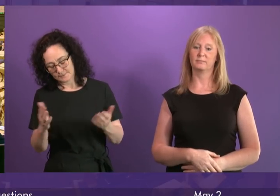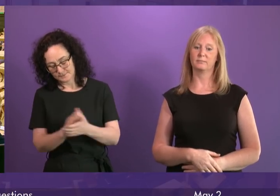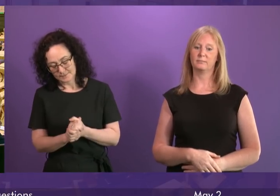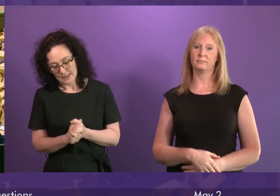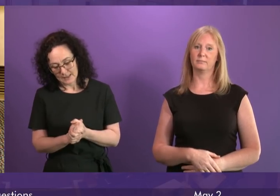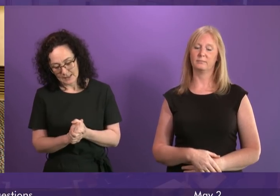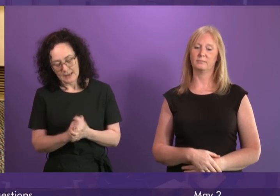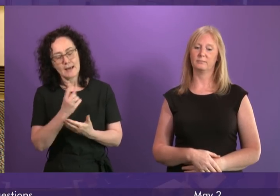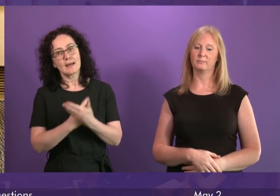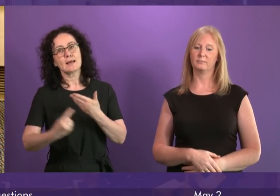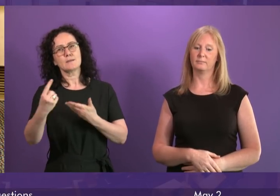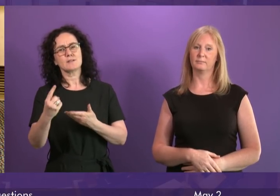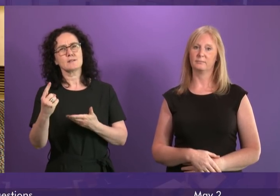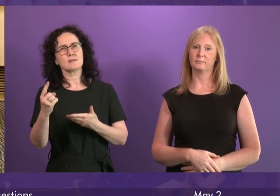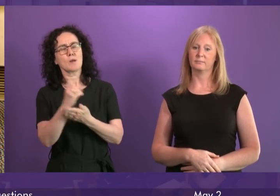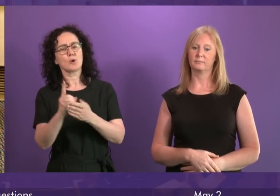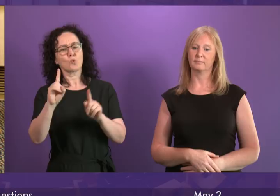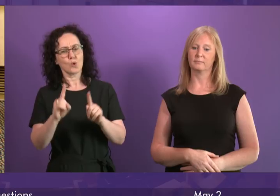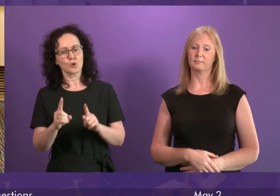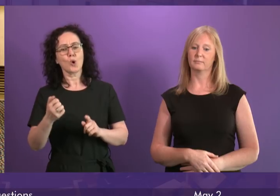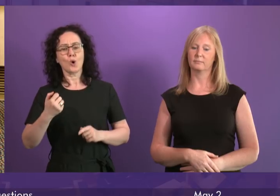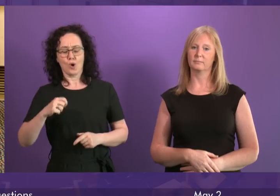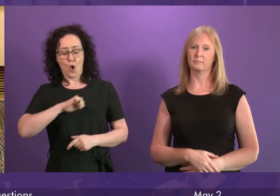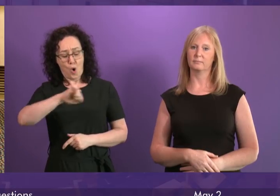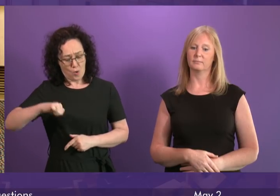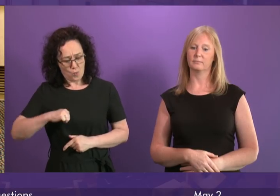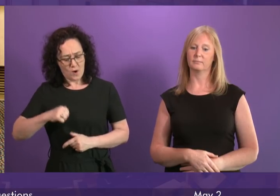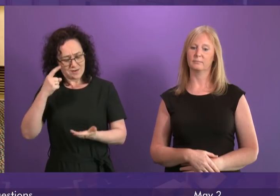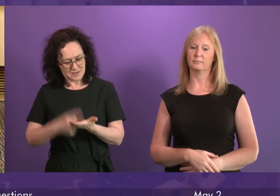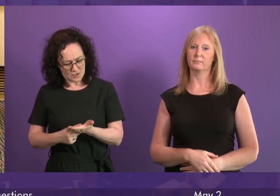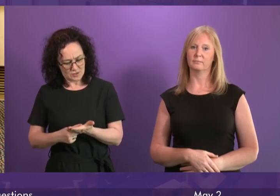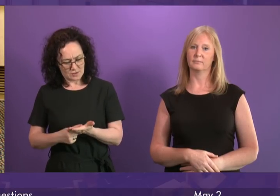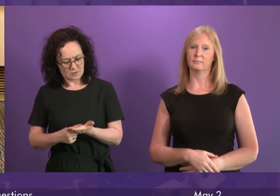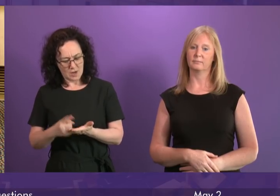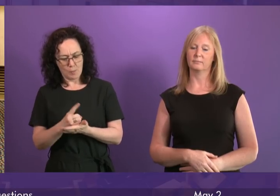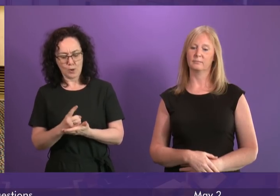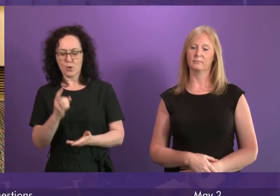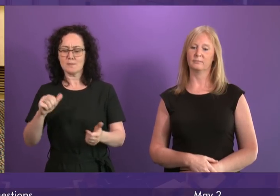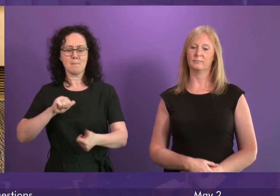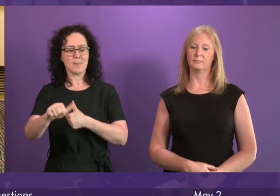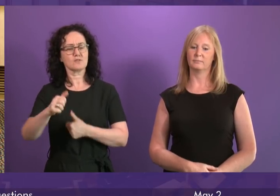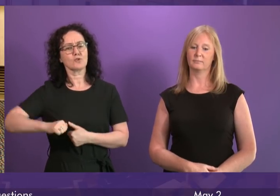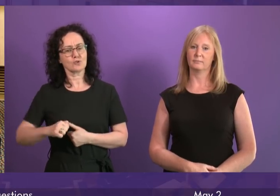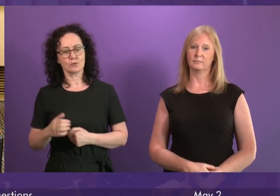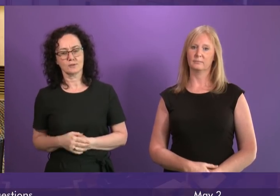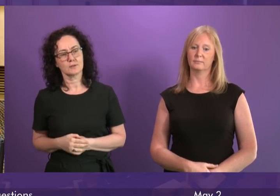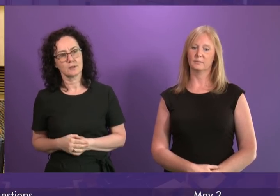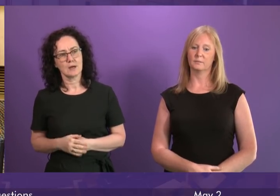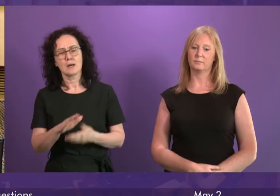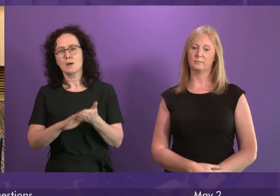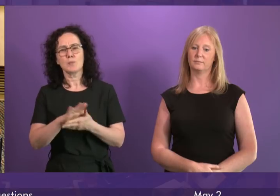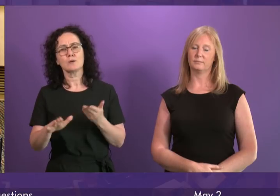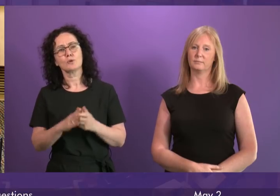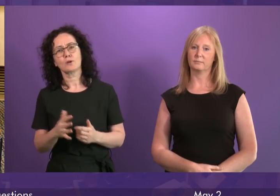independence is that we take the decisions in this parliament that are right for Scotland, so that we don't have to have imposed upon